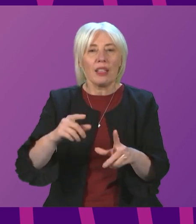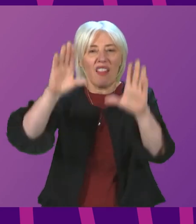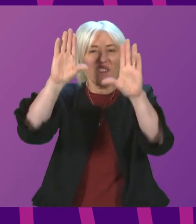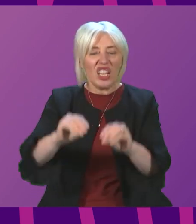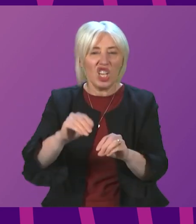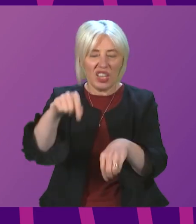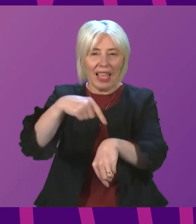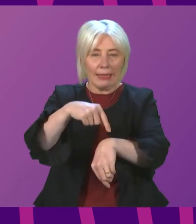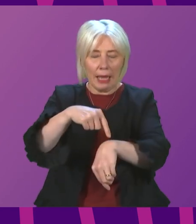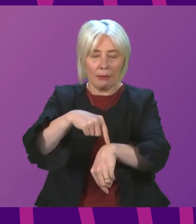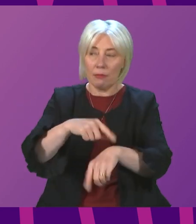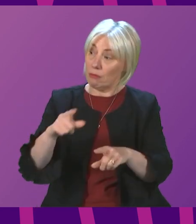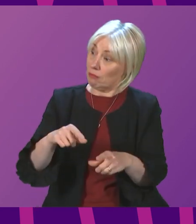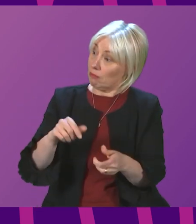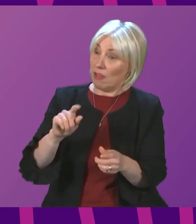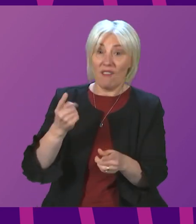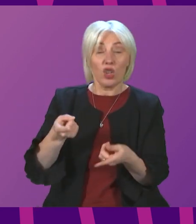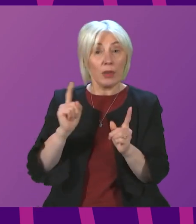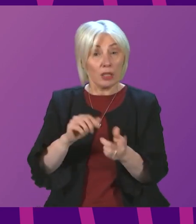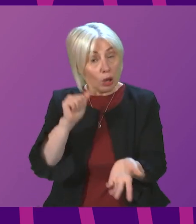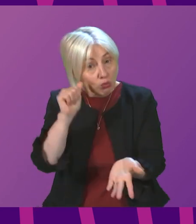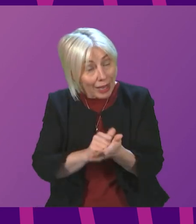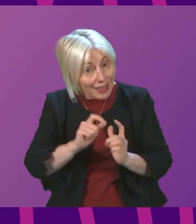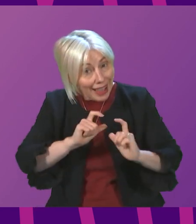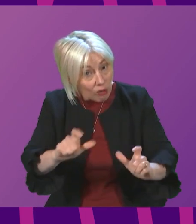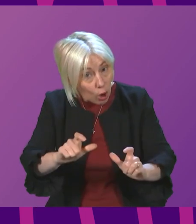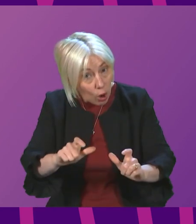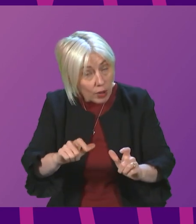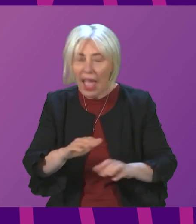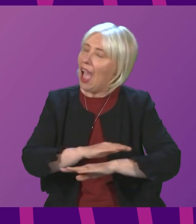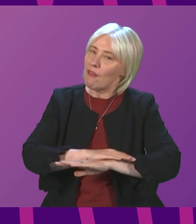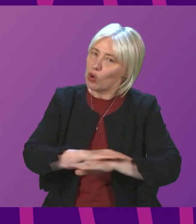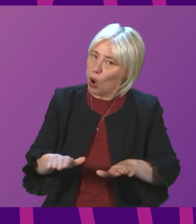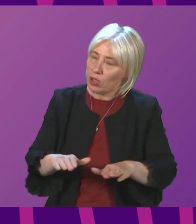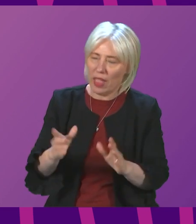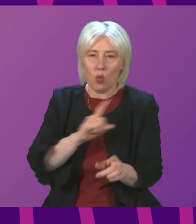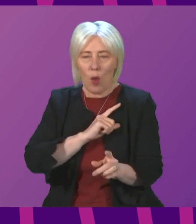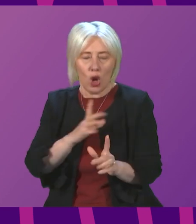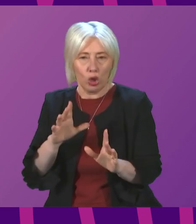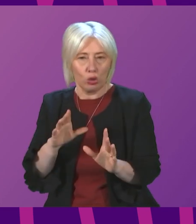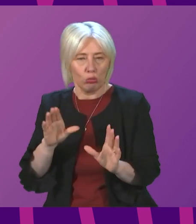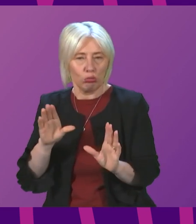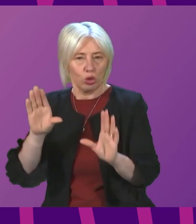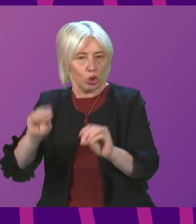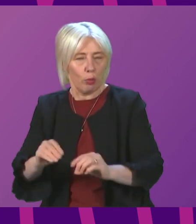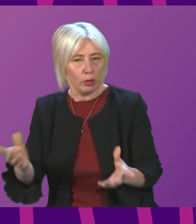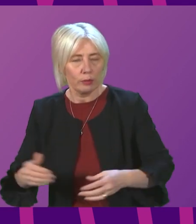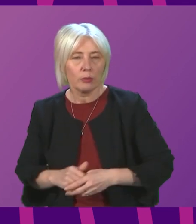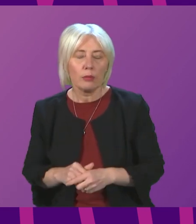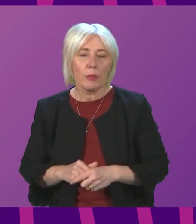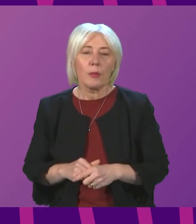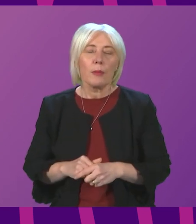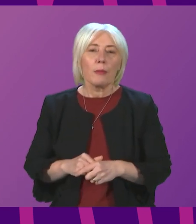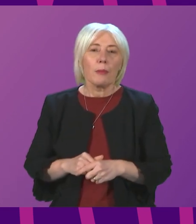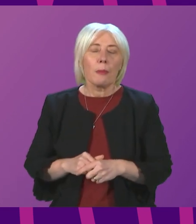moment. First Minister, is that still the case? And if not, why not? First Minister. In terms of the legislation that is